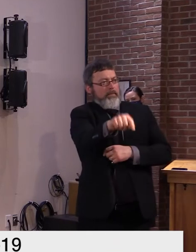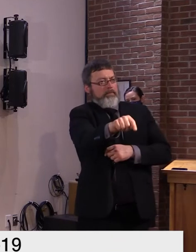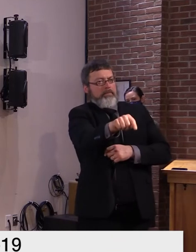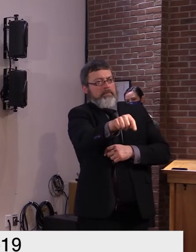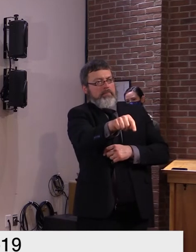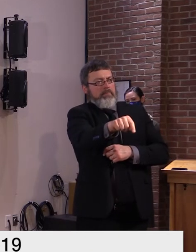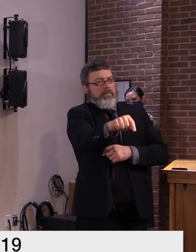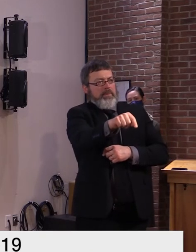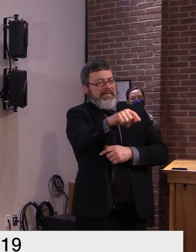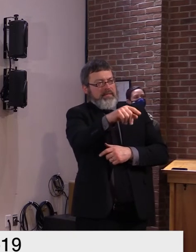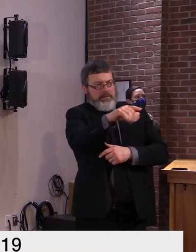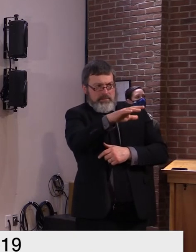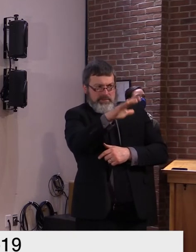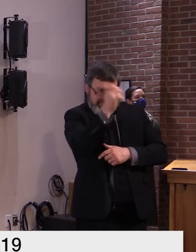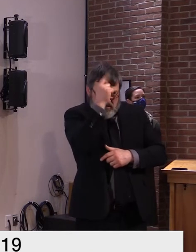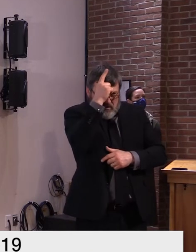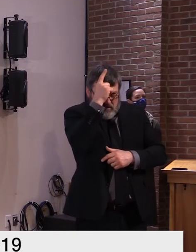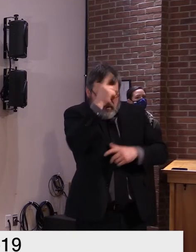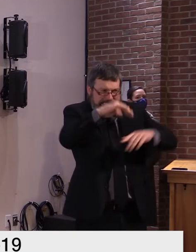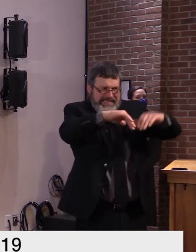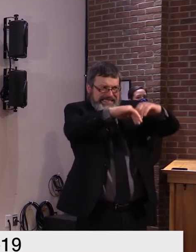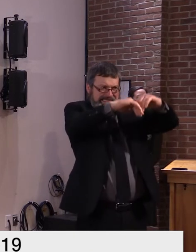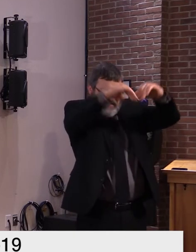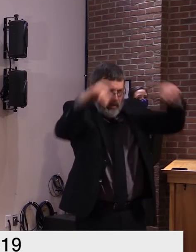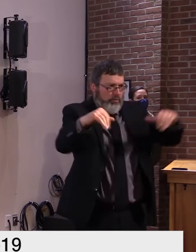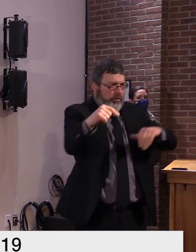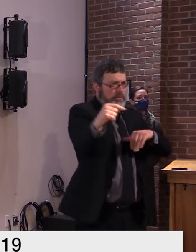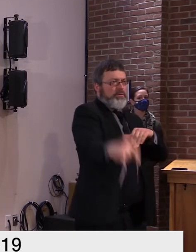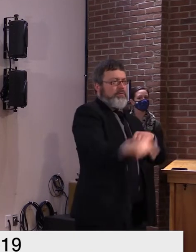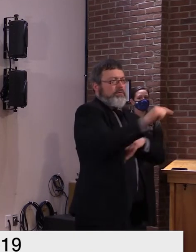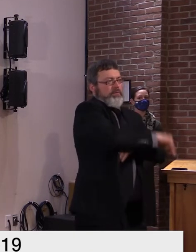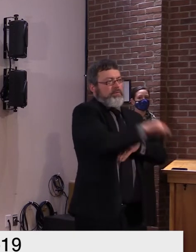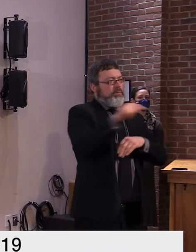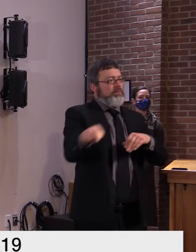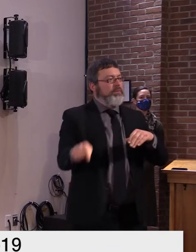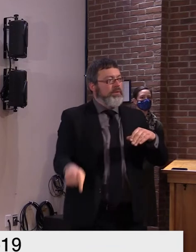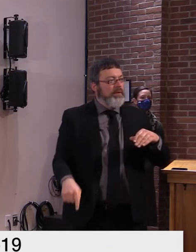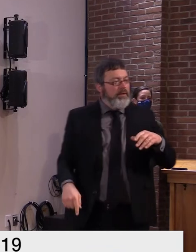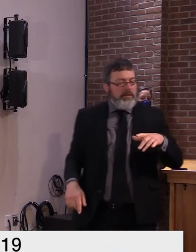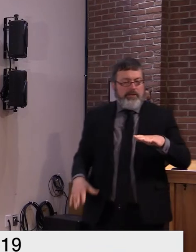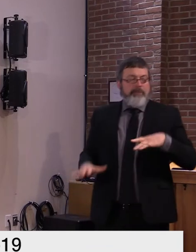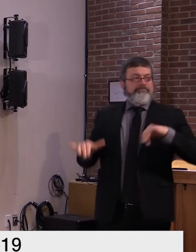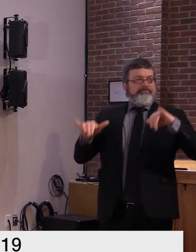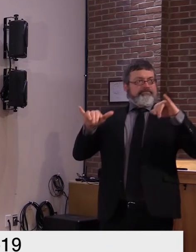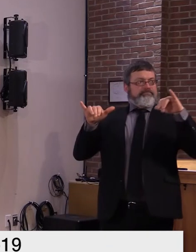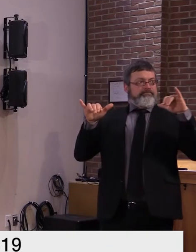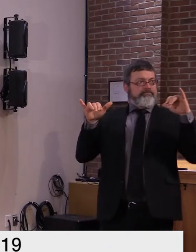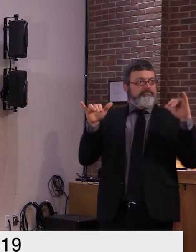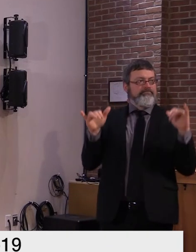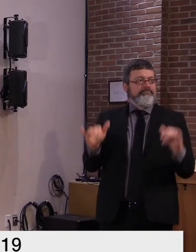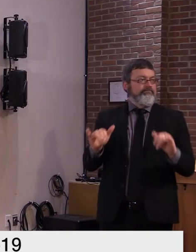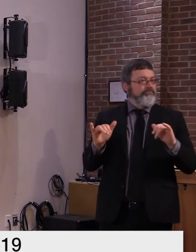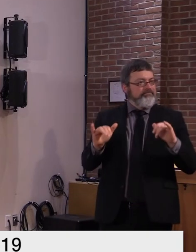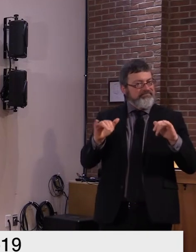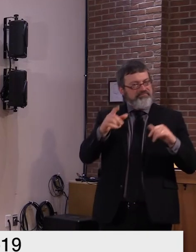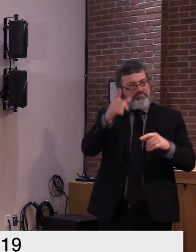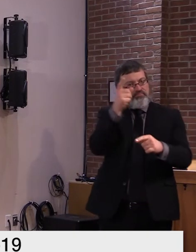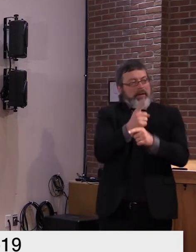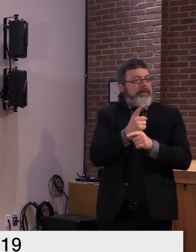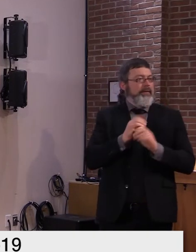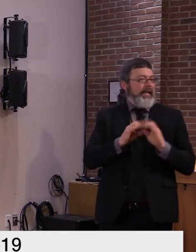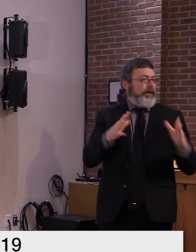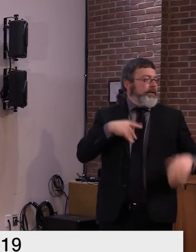okay i guess that muddies the water but i'll take it let me let me try to help you a little more i think what you're asking is